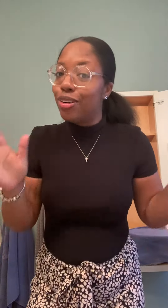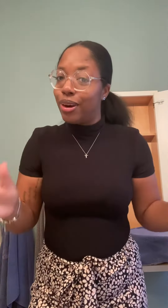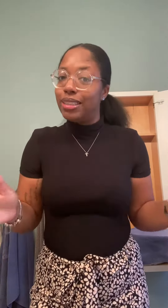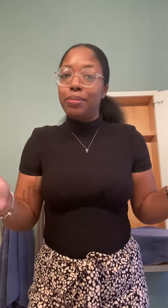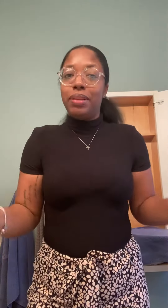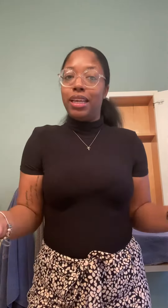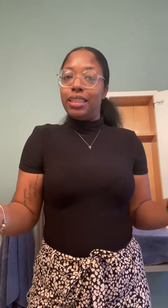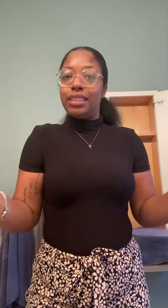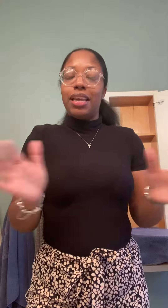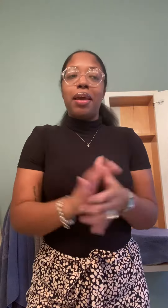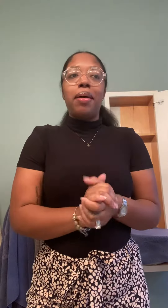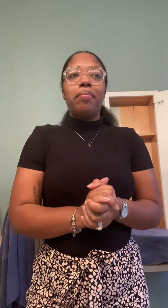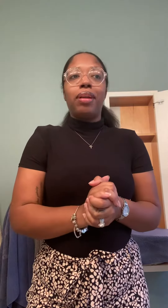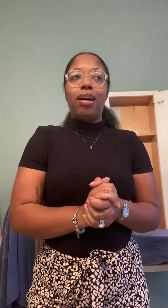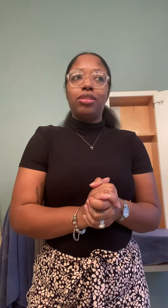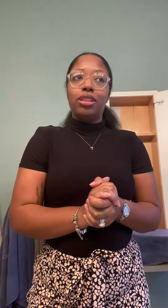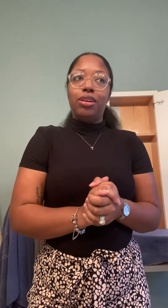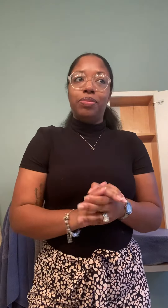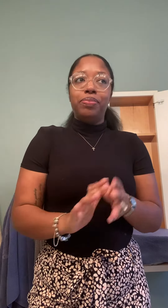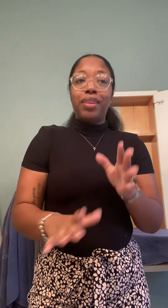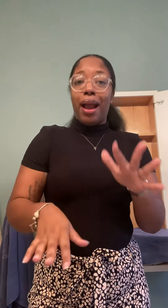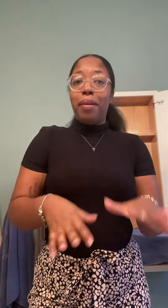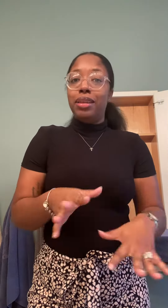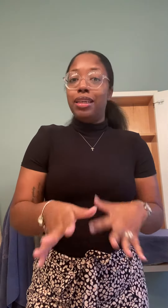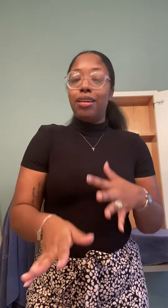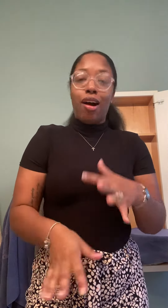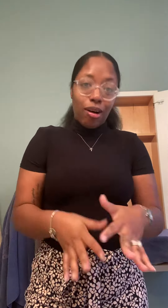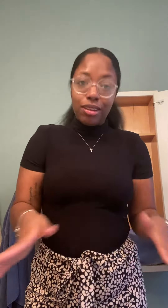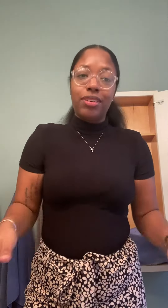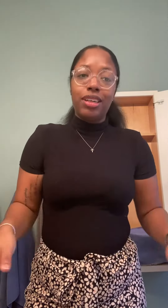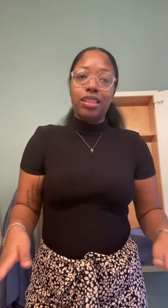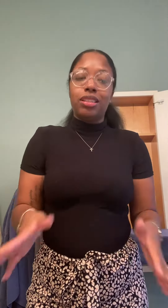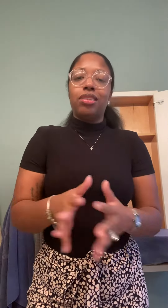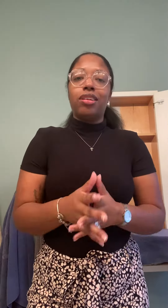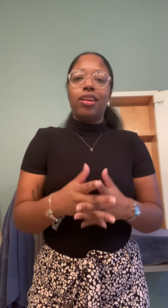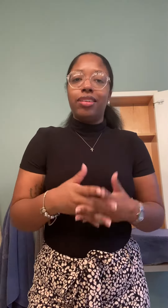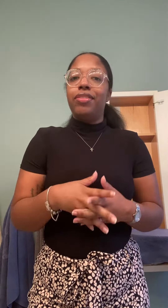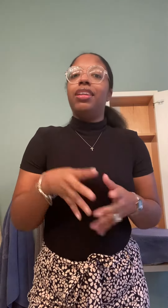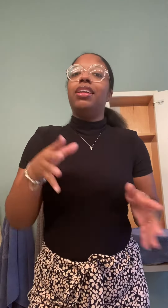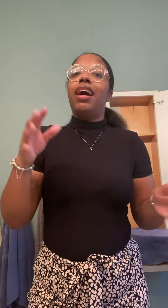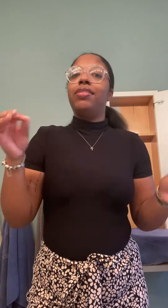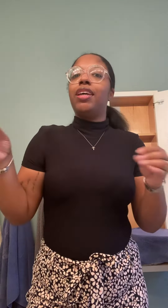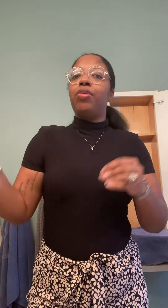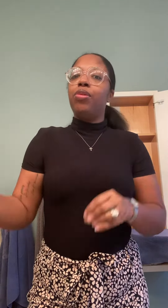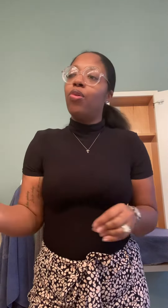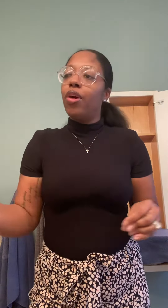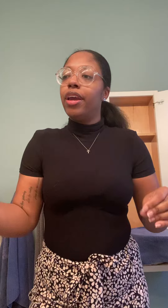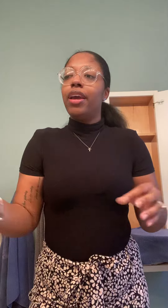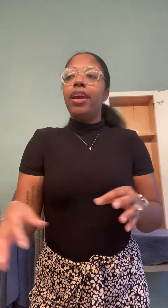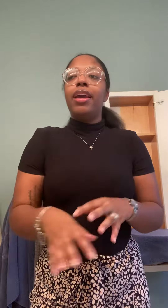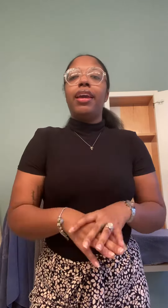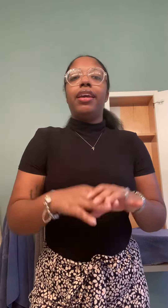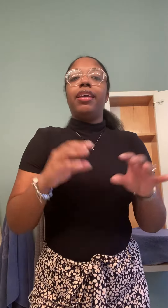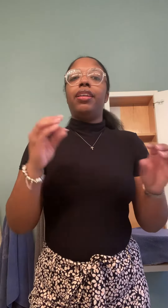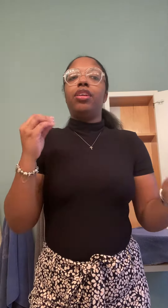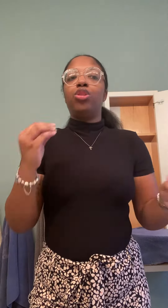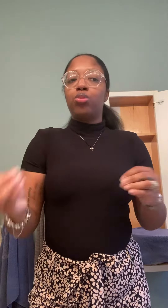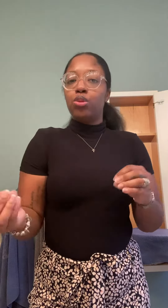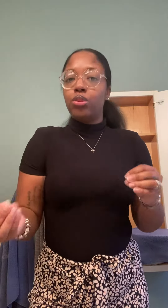crazy place. But also, I'm going need all of us to start living the lives that we want and truly